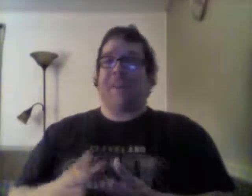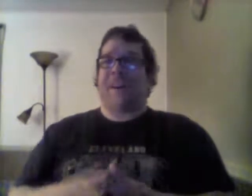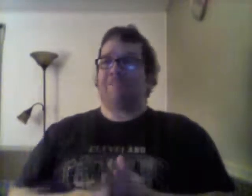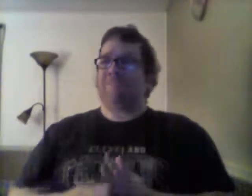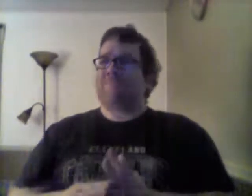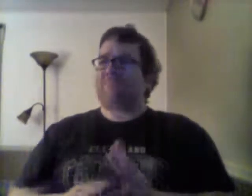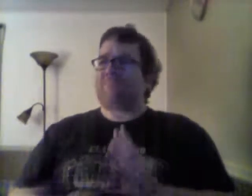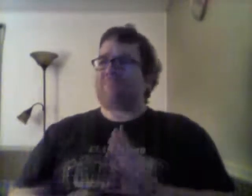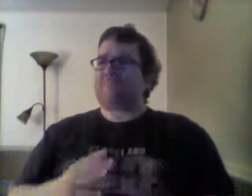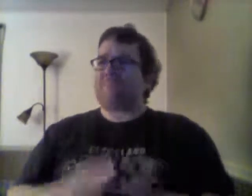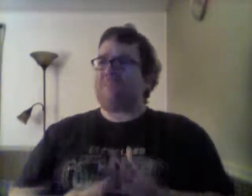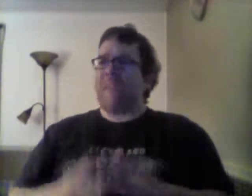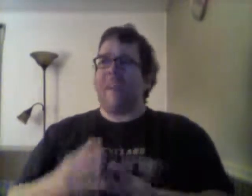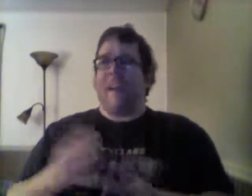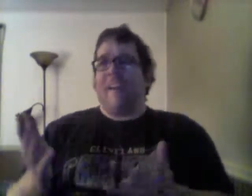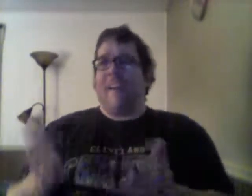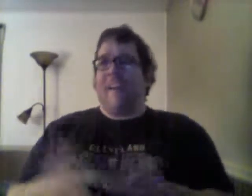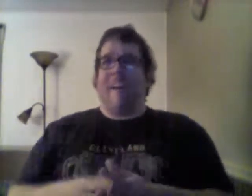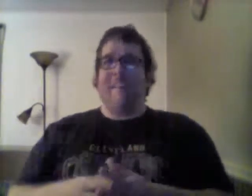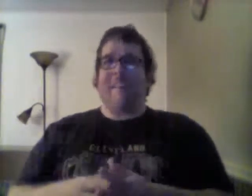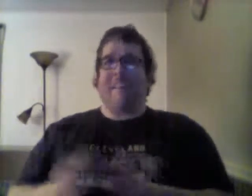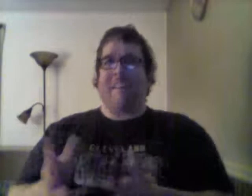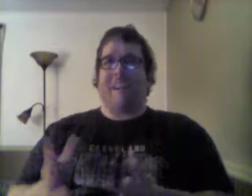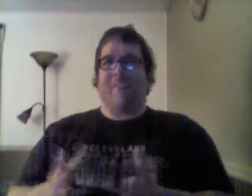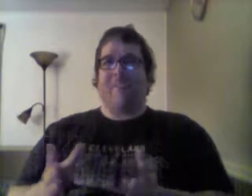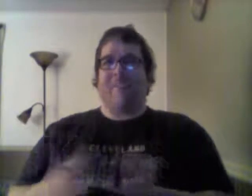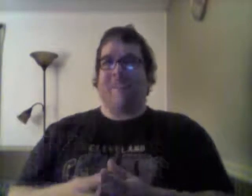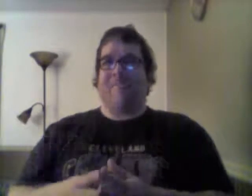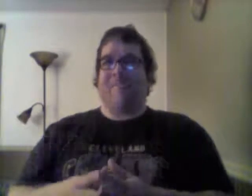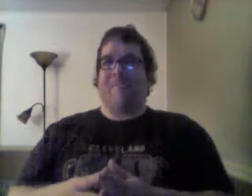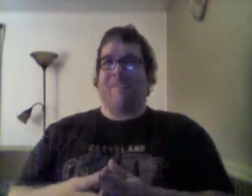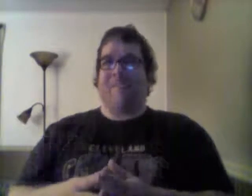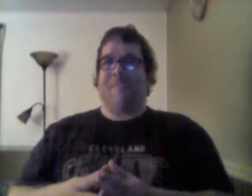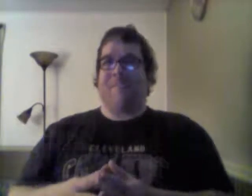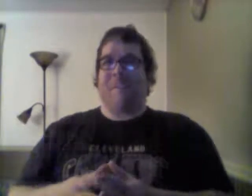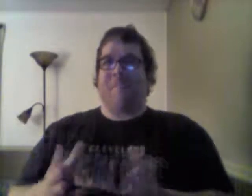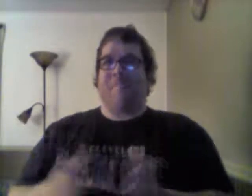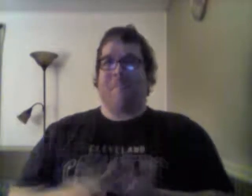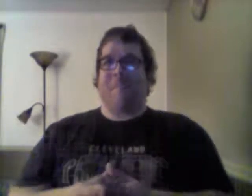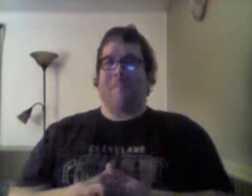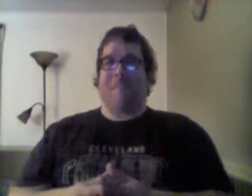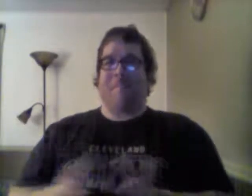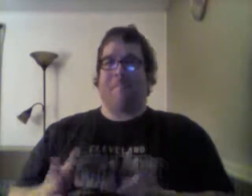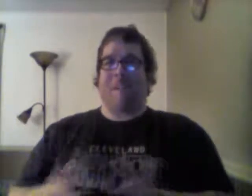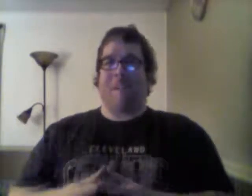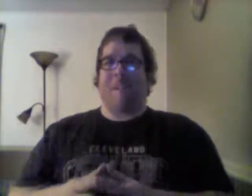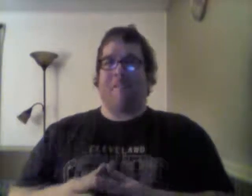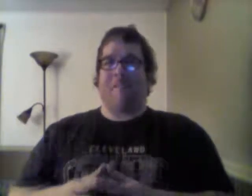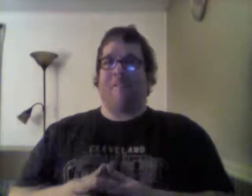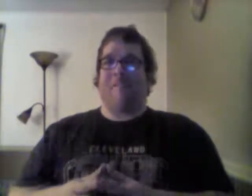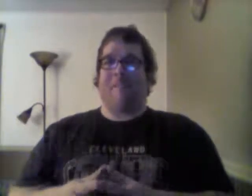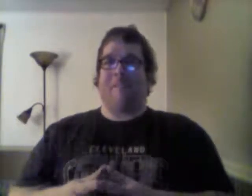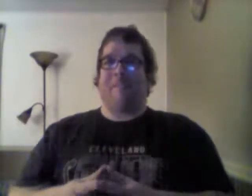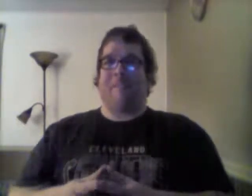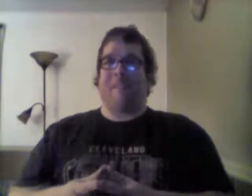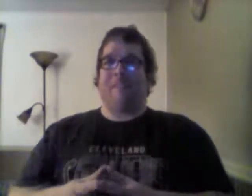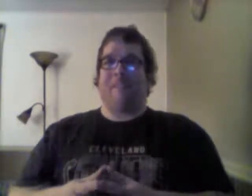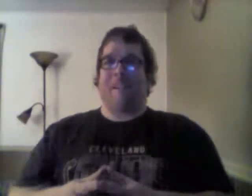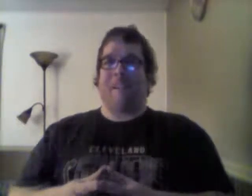But, yeah. I was like, I've enjoyed these movies up to this point. It's like, I kind of obviously watched VHS99.